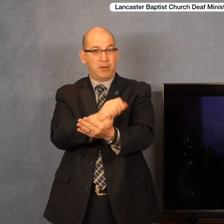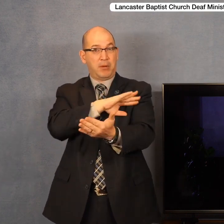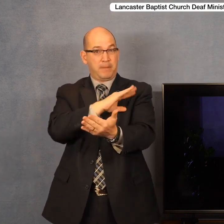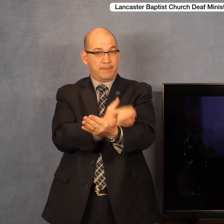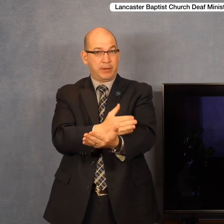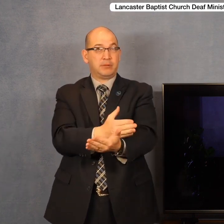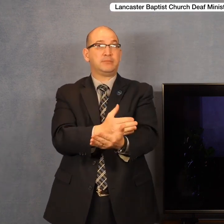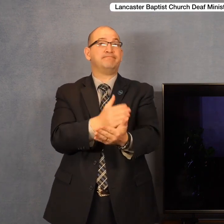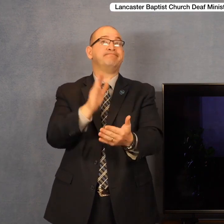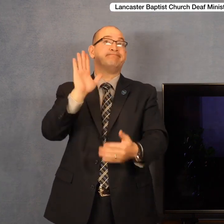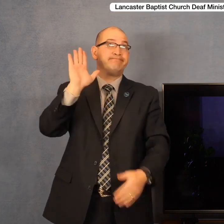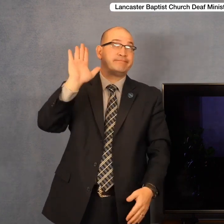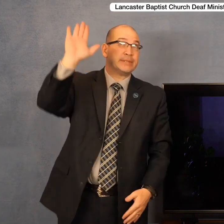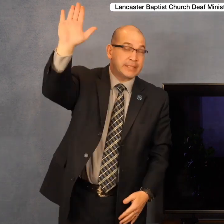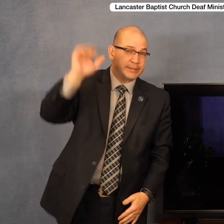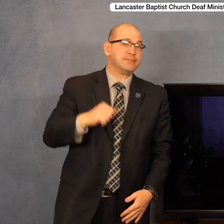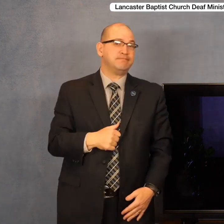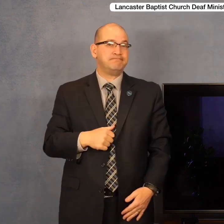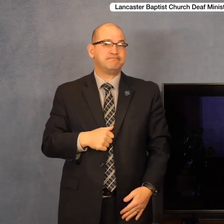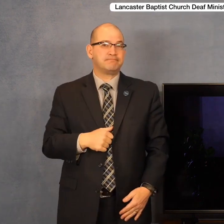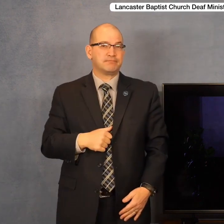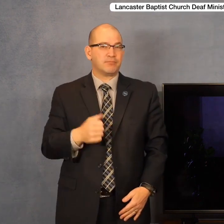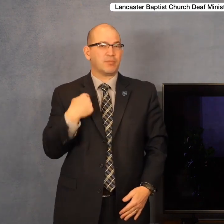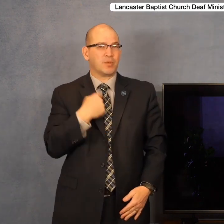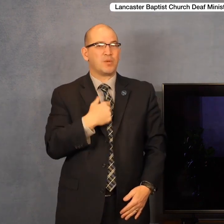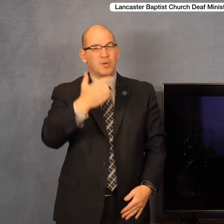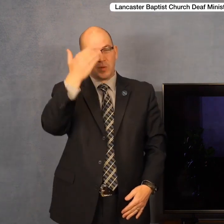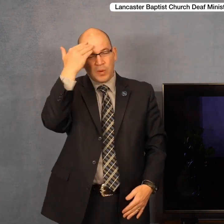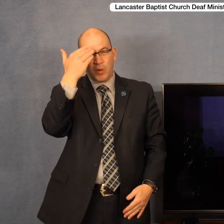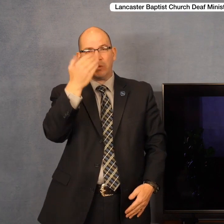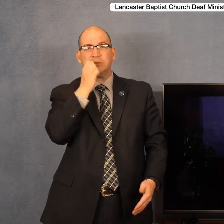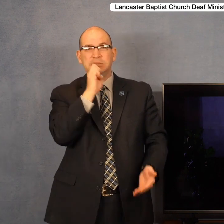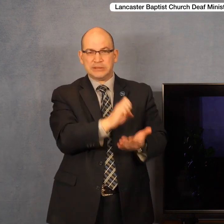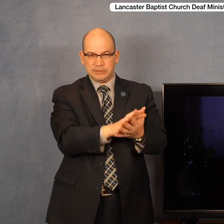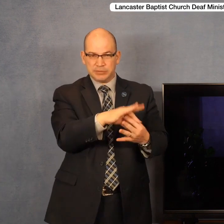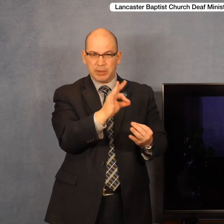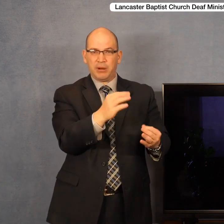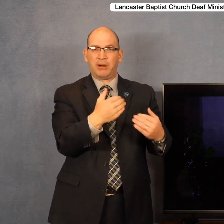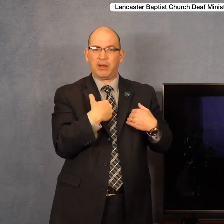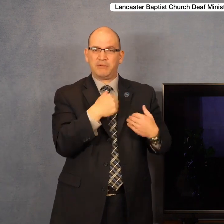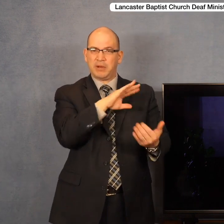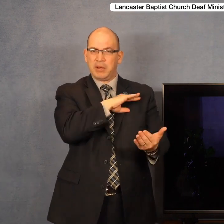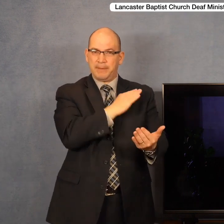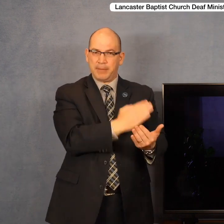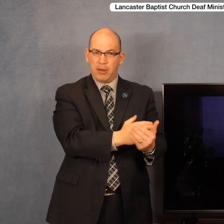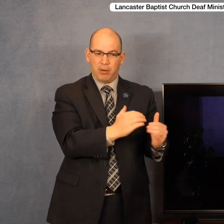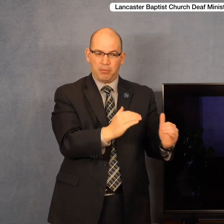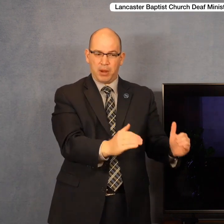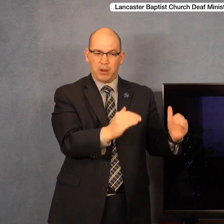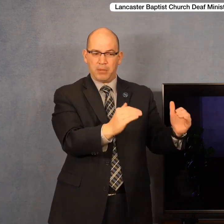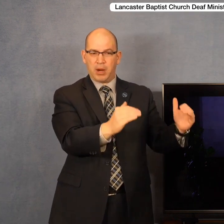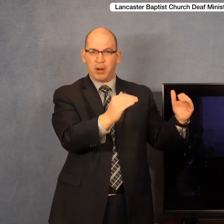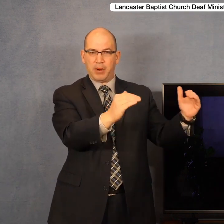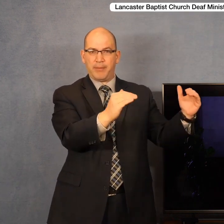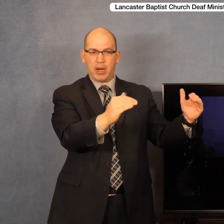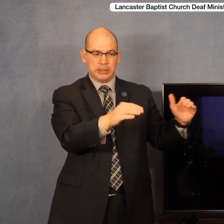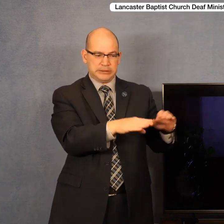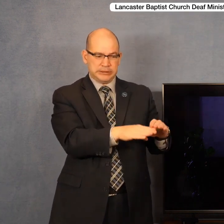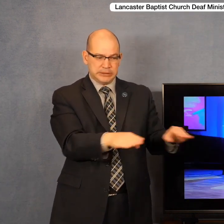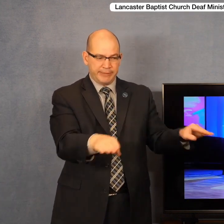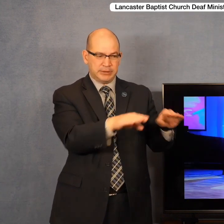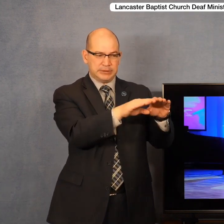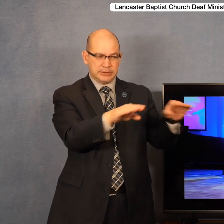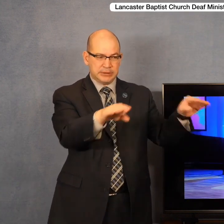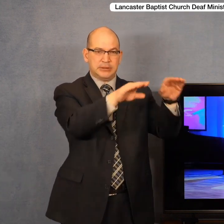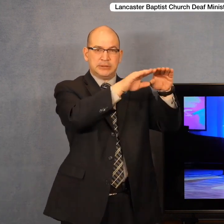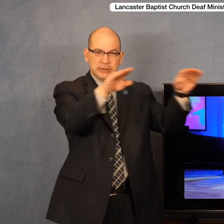different levels of power. Demonic power exists. But Jesus has power over all of